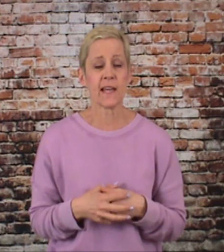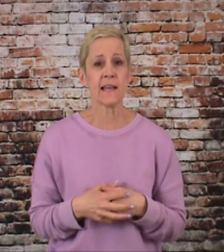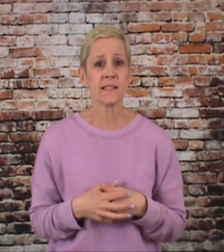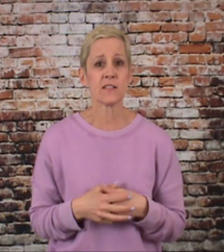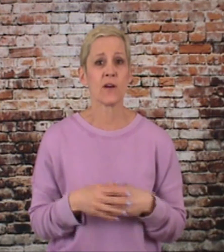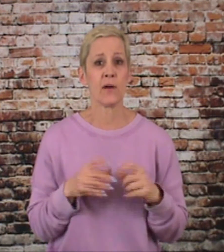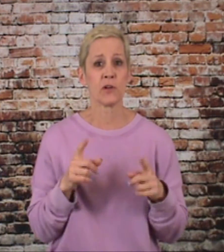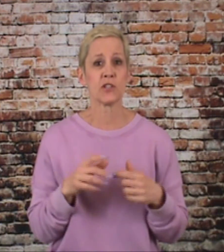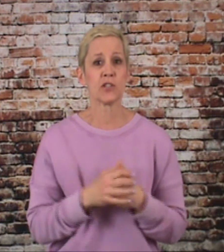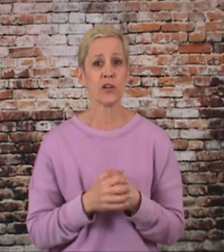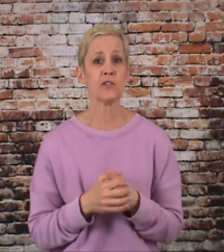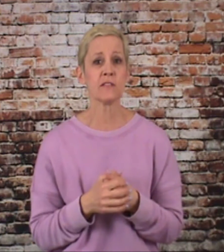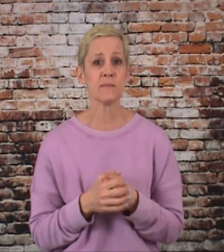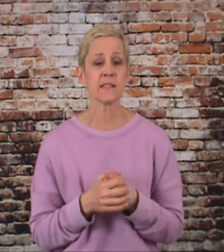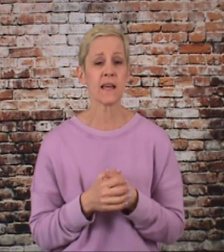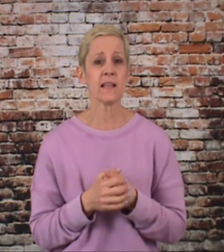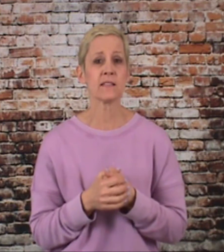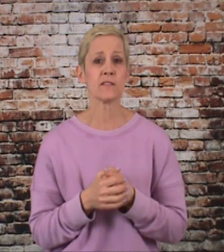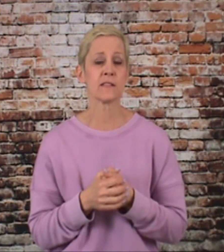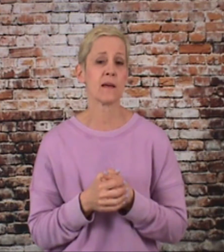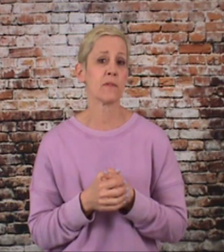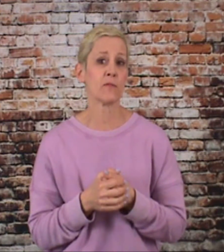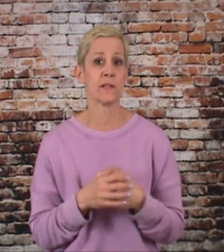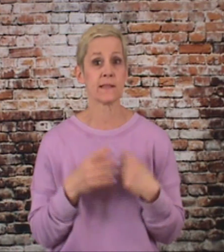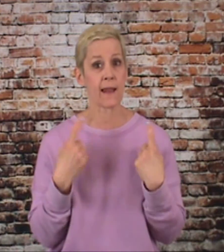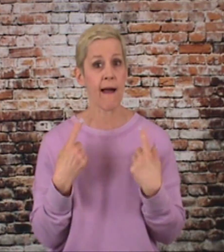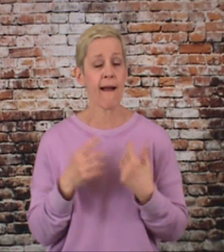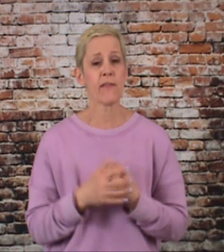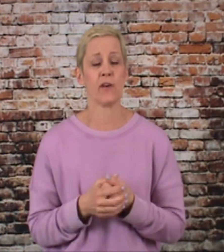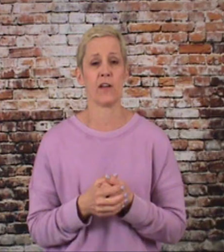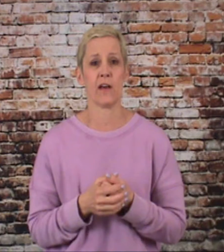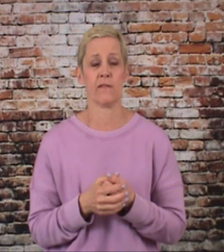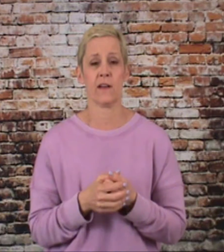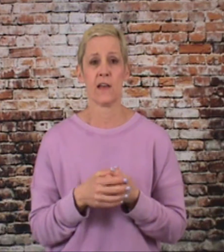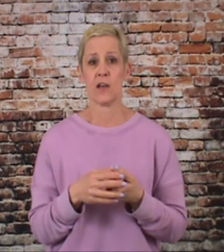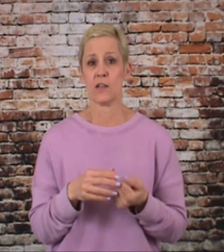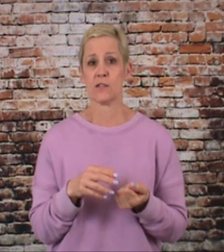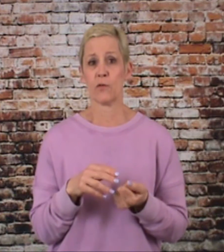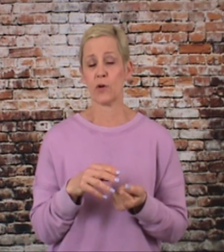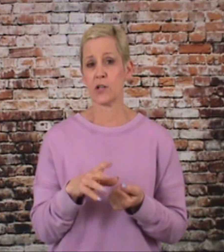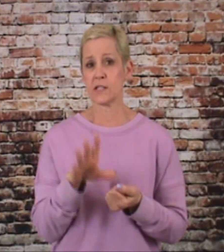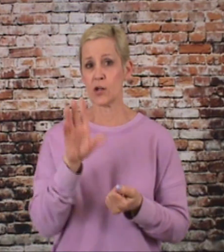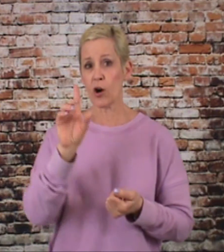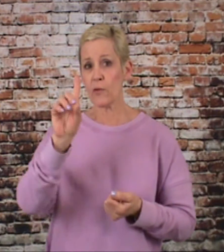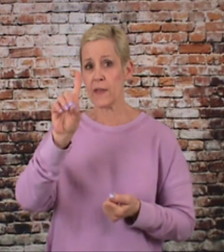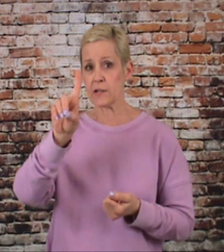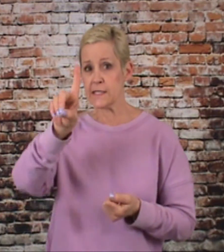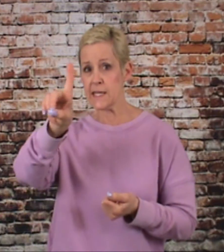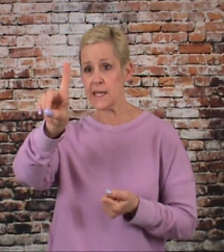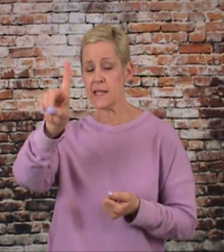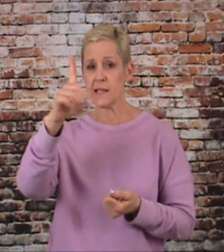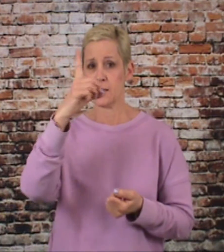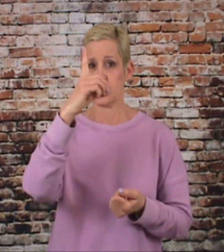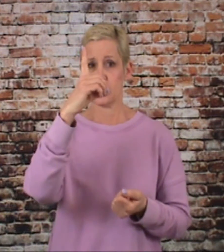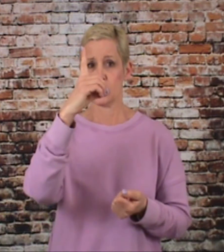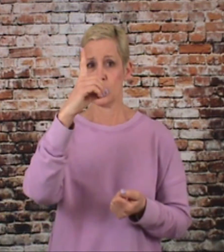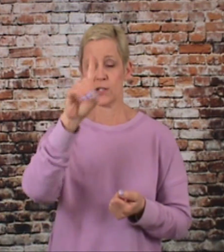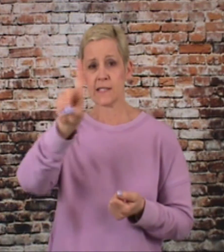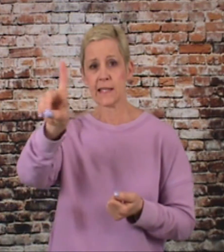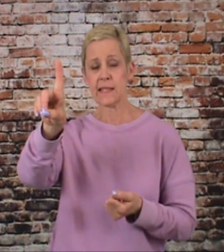guesses I'm going to show you some signs to some of the ones that I thought up so we're going to start with our D so it looks like